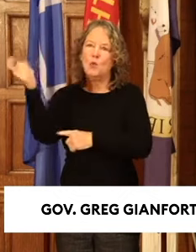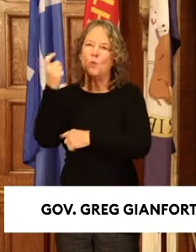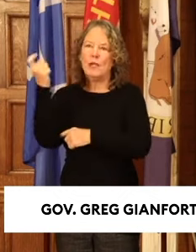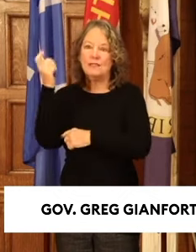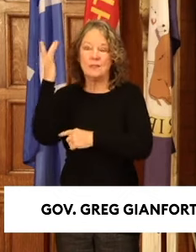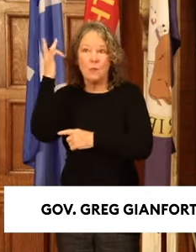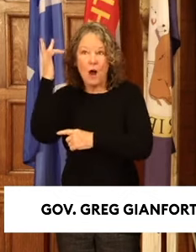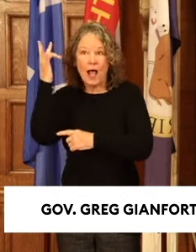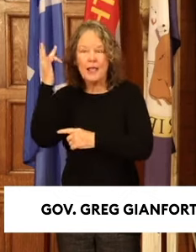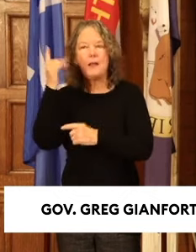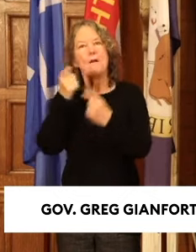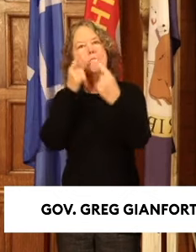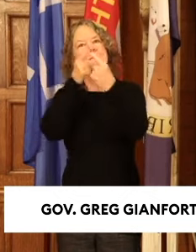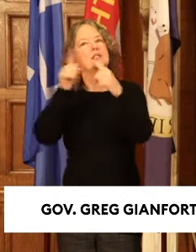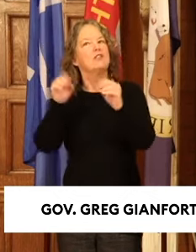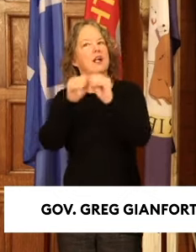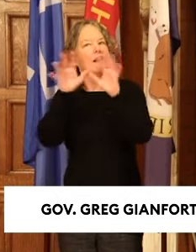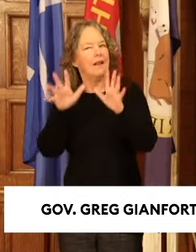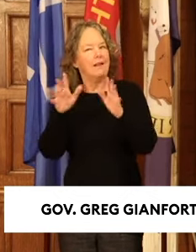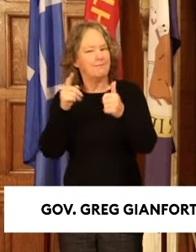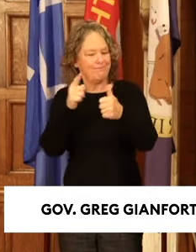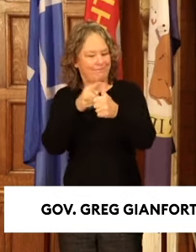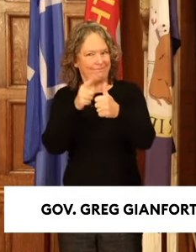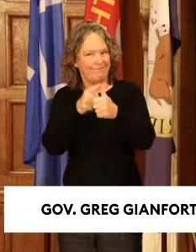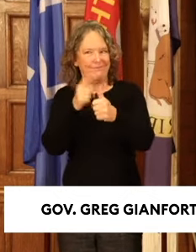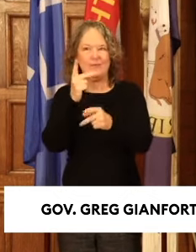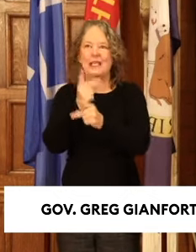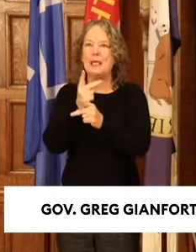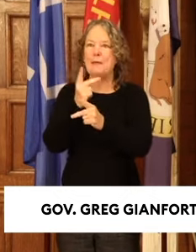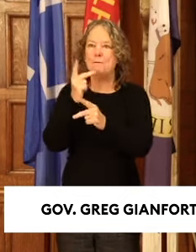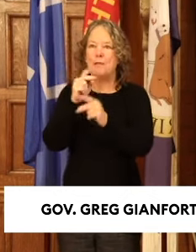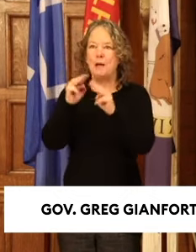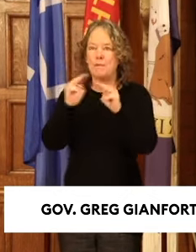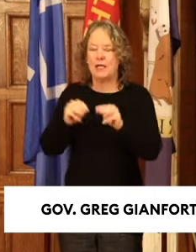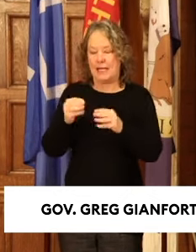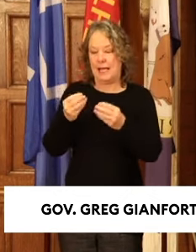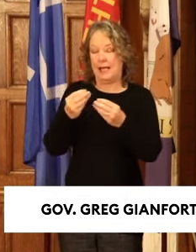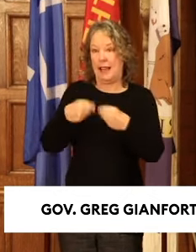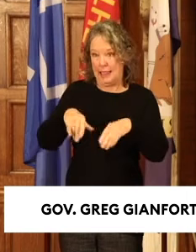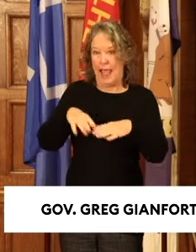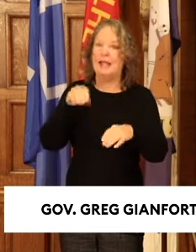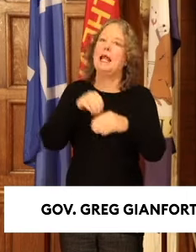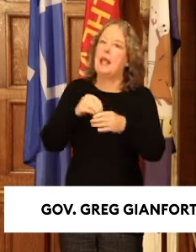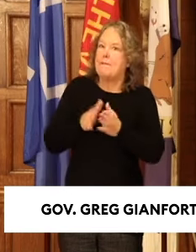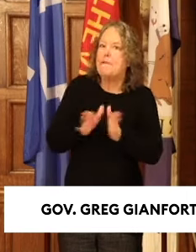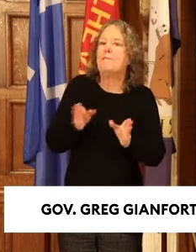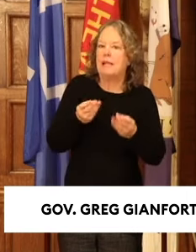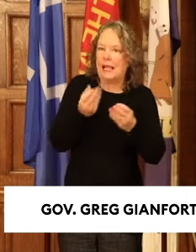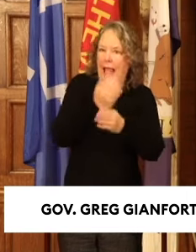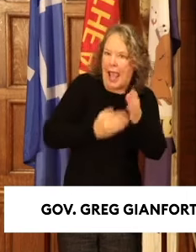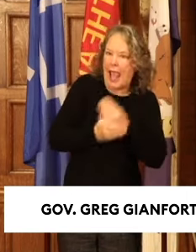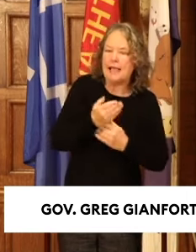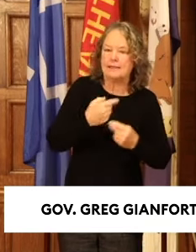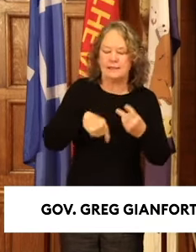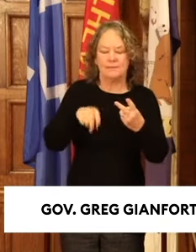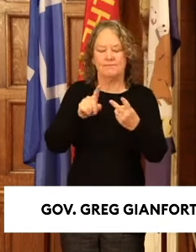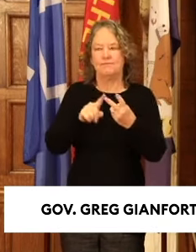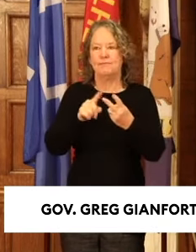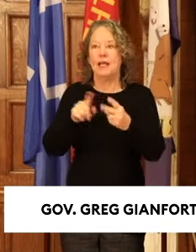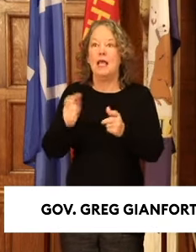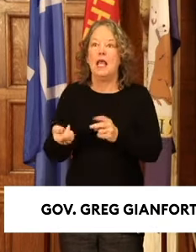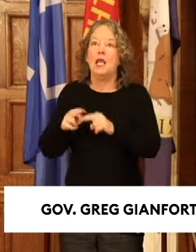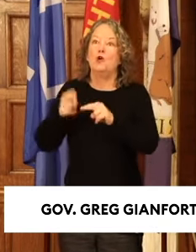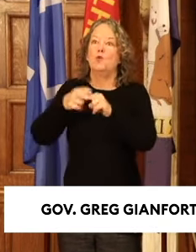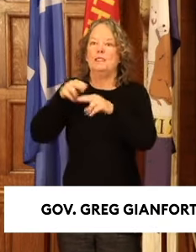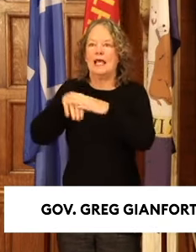Number one, keep public lands in public hands. Number two, increase access to our public